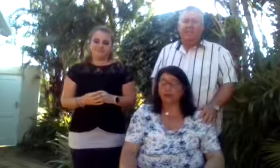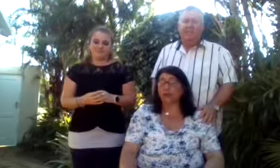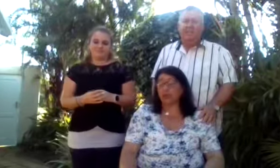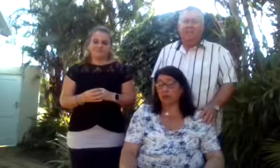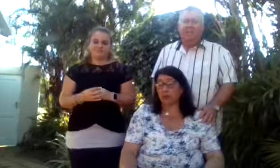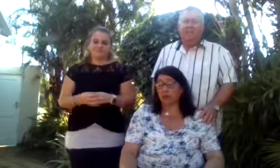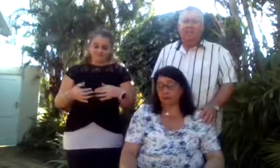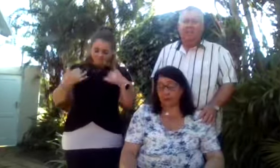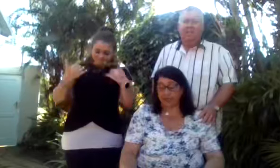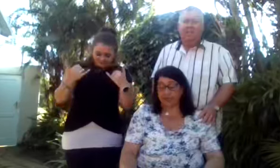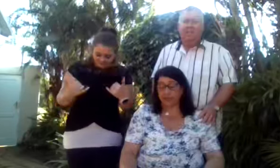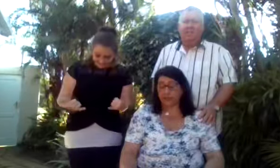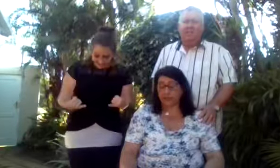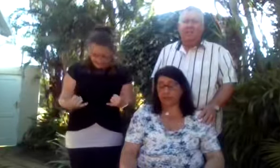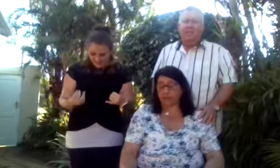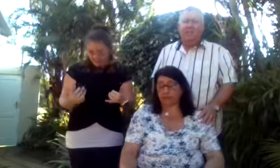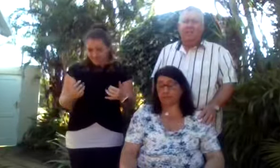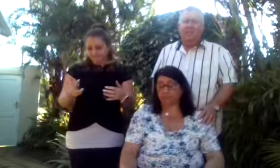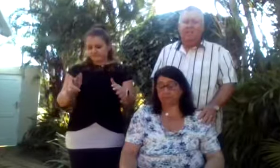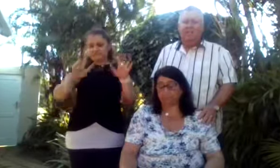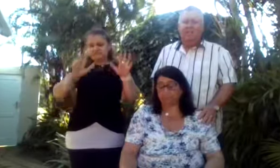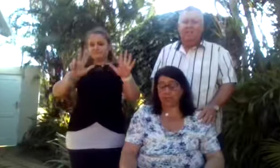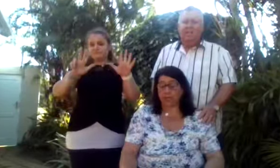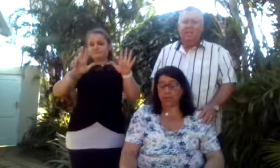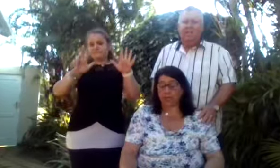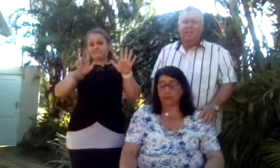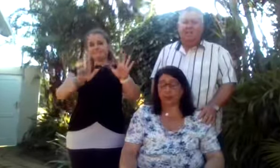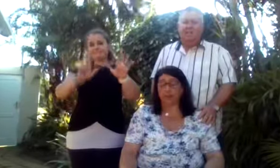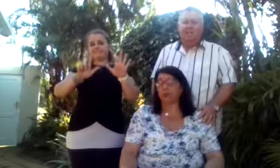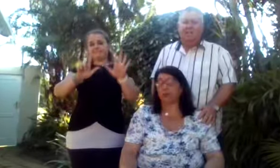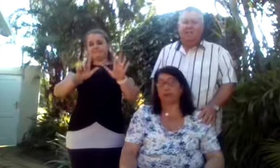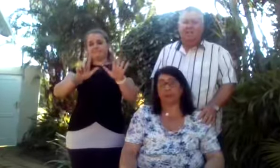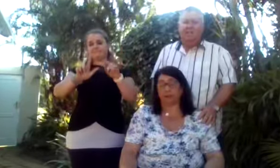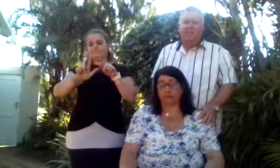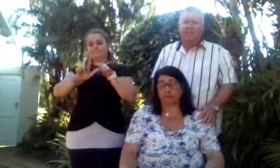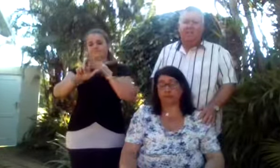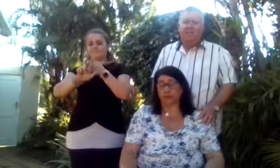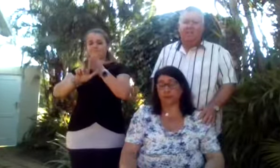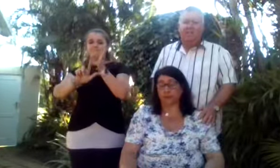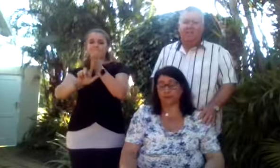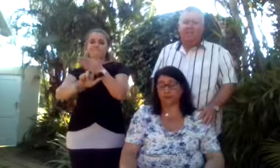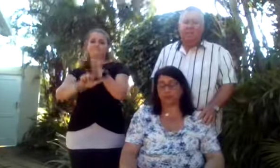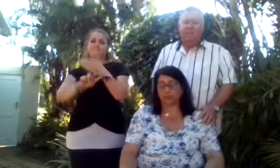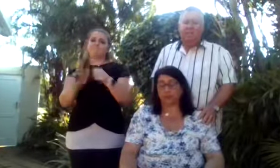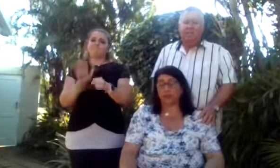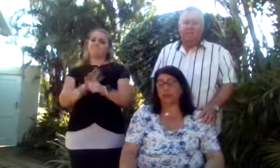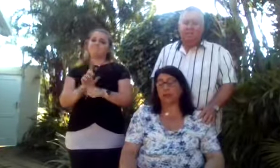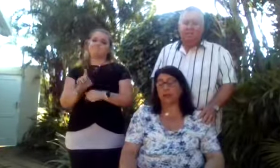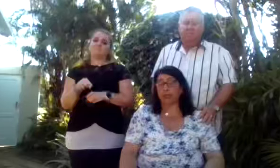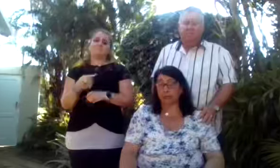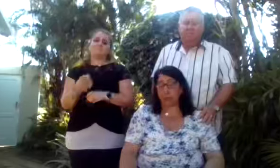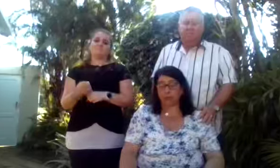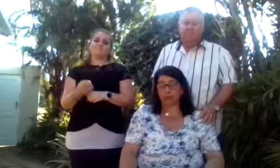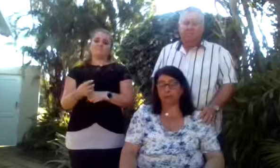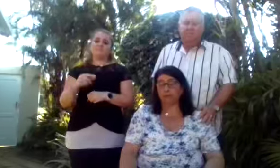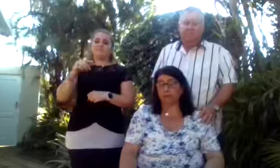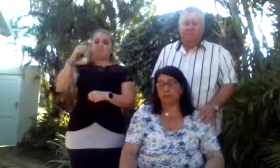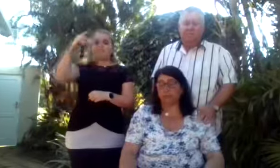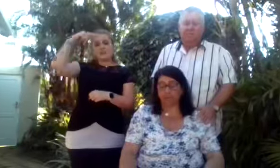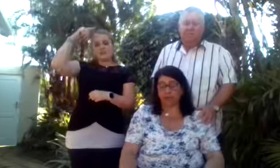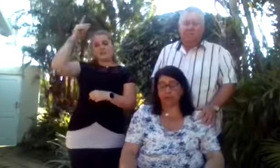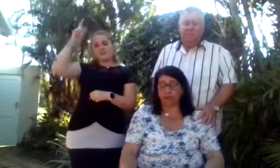We have now gone from eight to seven, and the gap will never be filled. Gary and Bron,